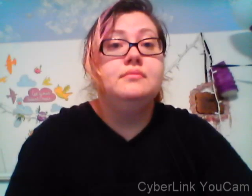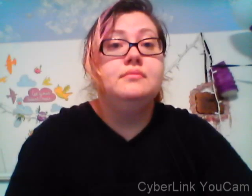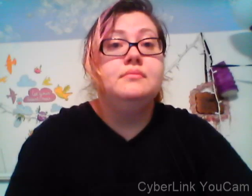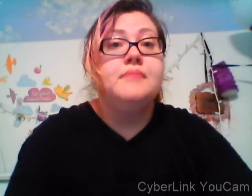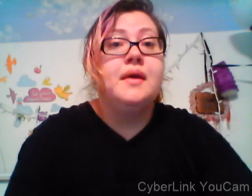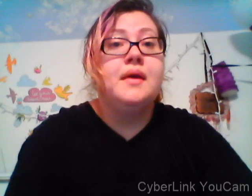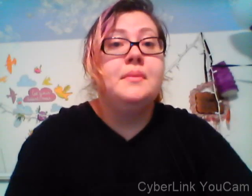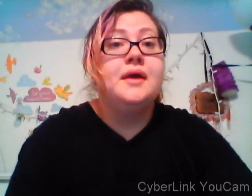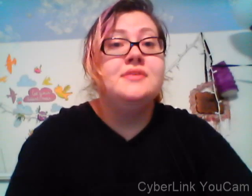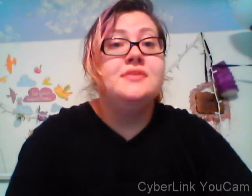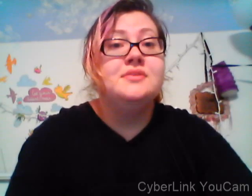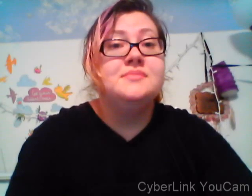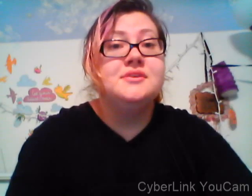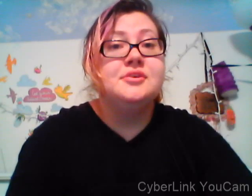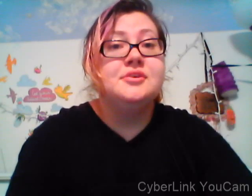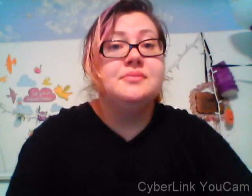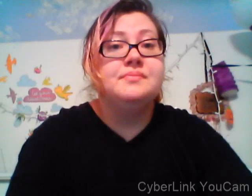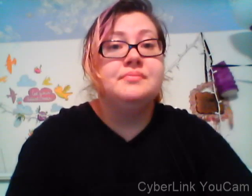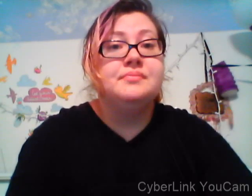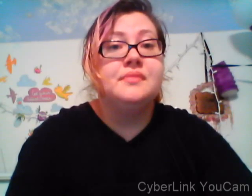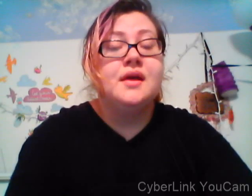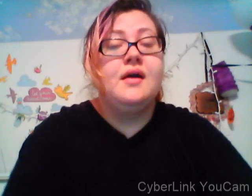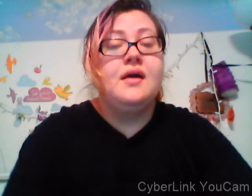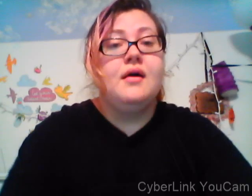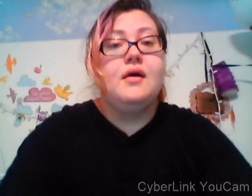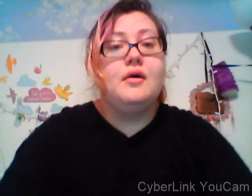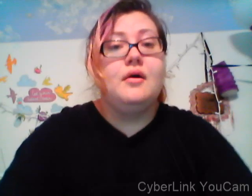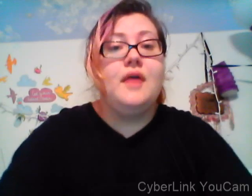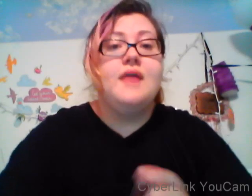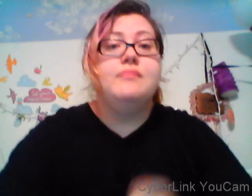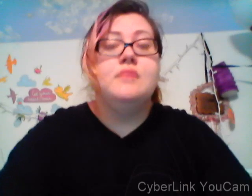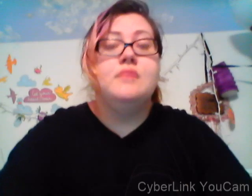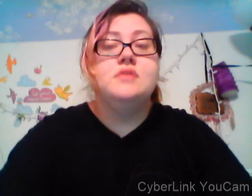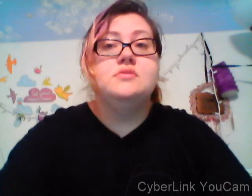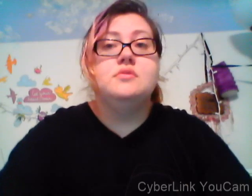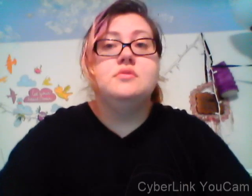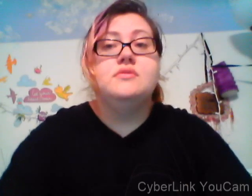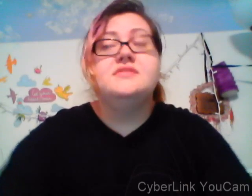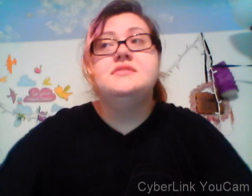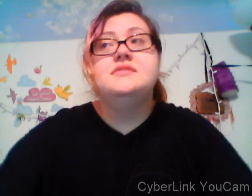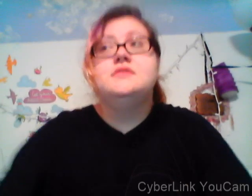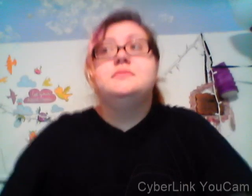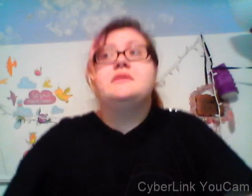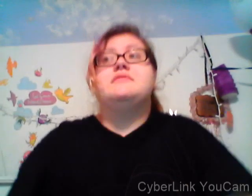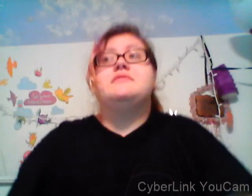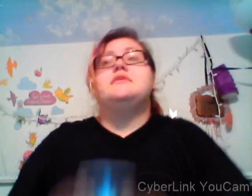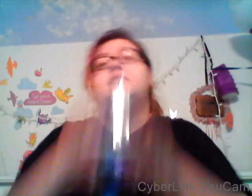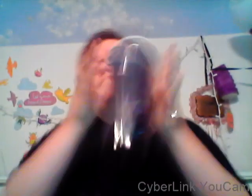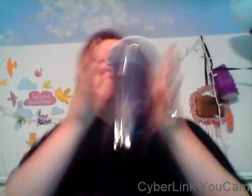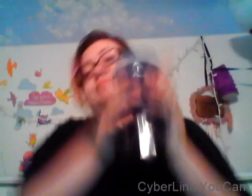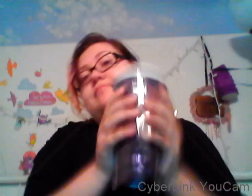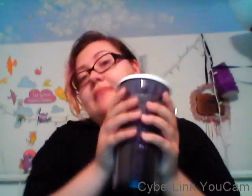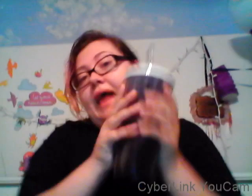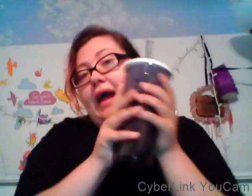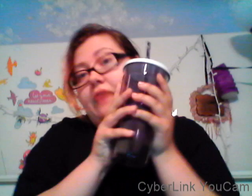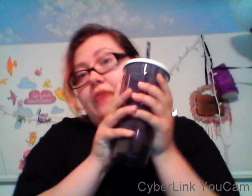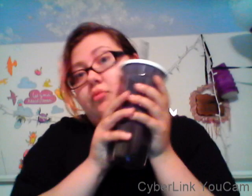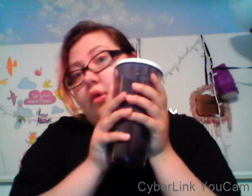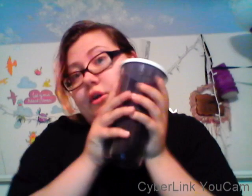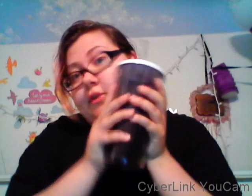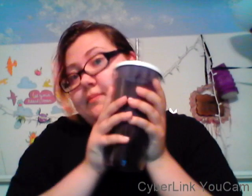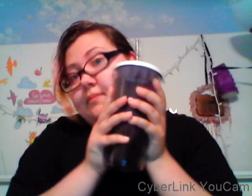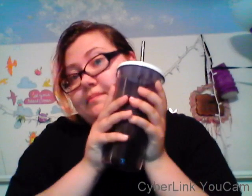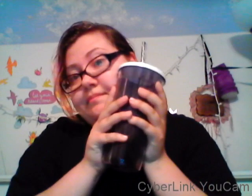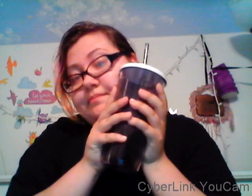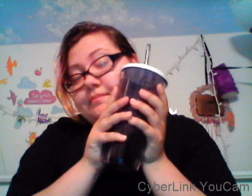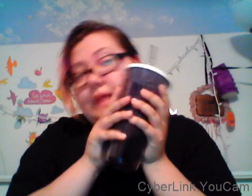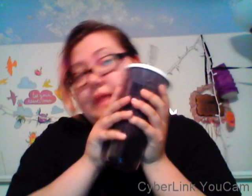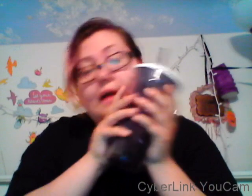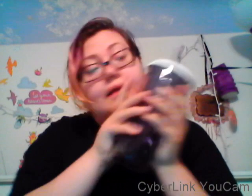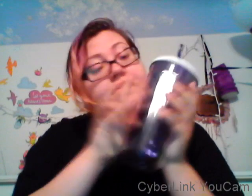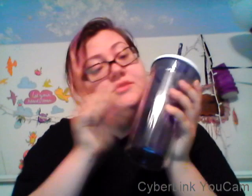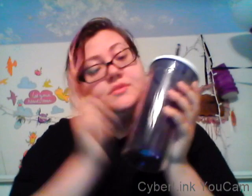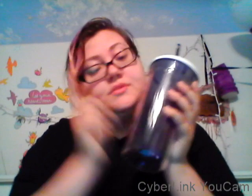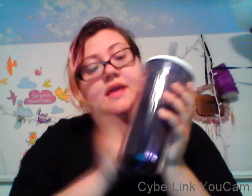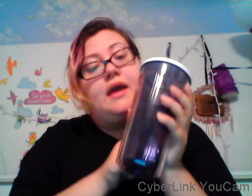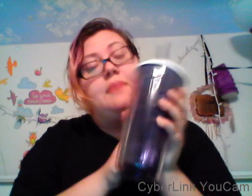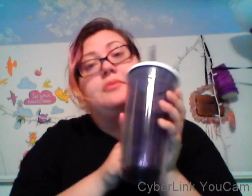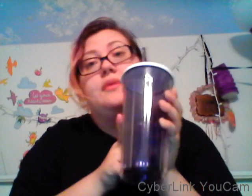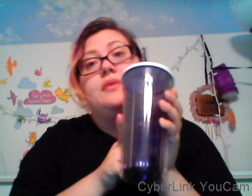Ma'am and hi Tubs here. Okay, so this is an update video. I have water. This was a birthday